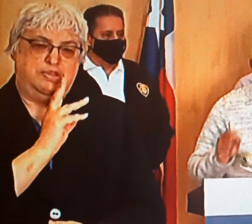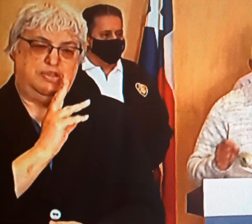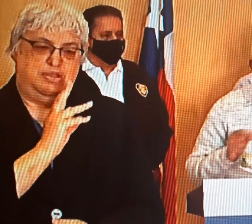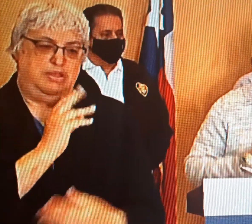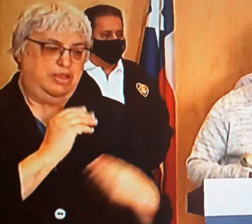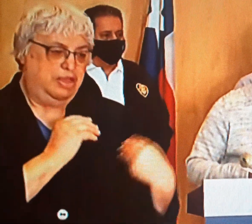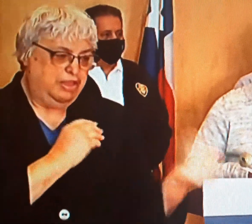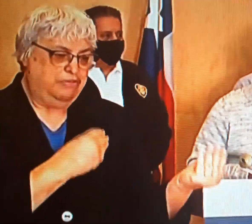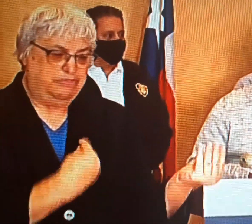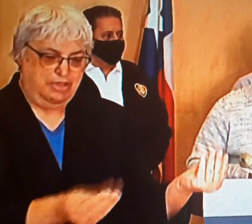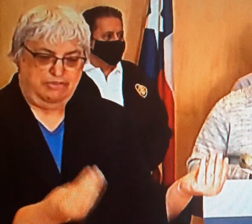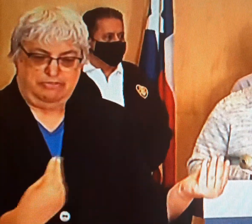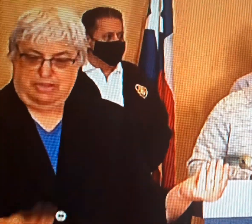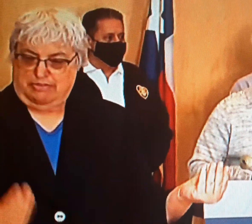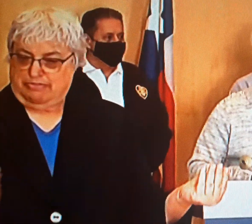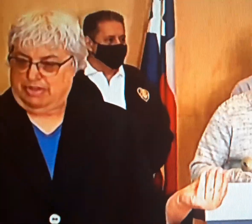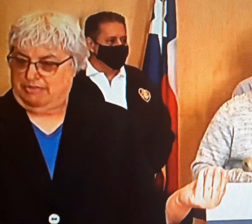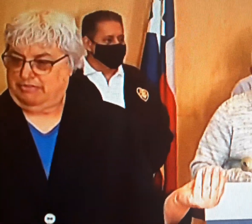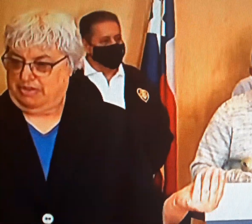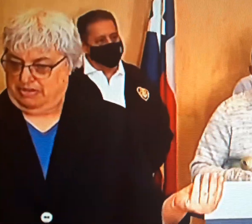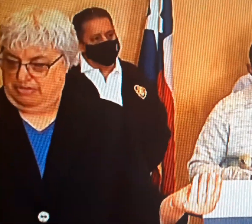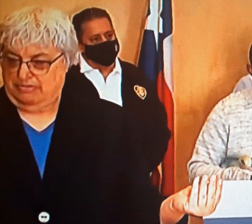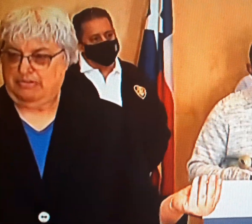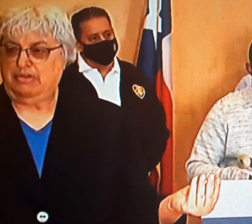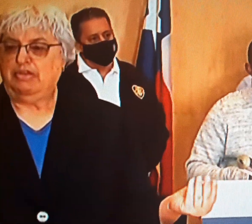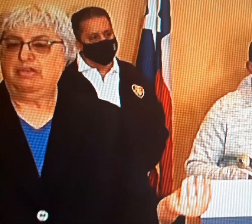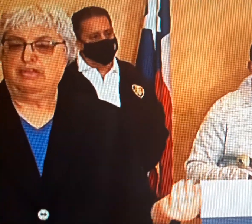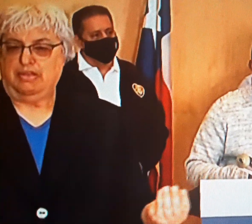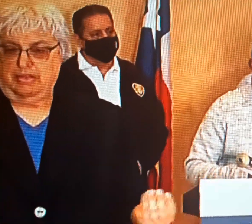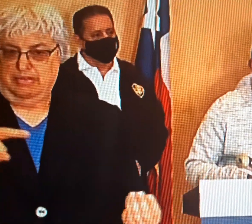one of those sites and it's my hope that they can, we can have that up and going.